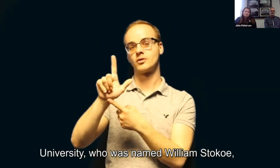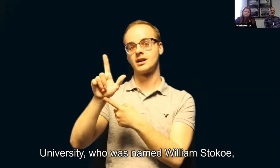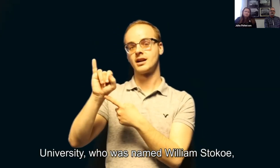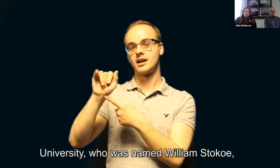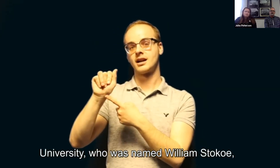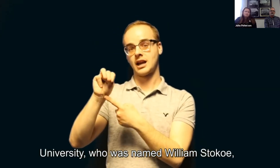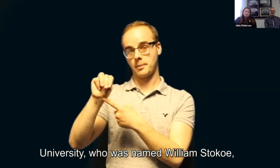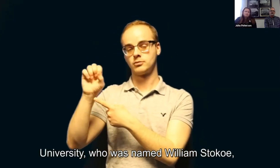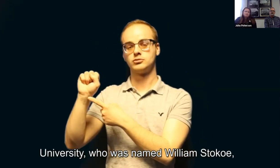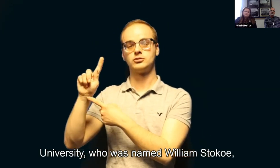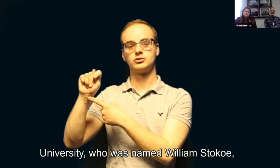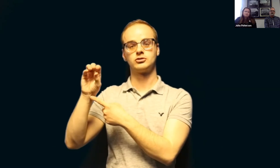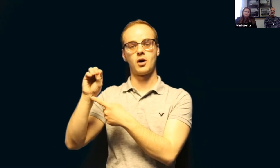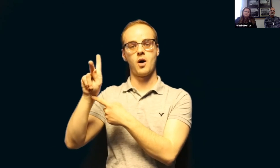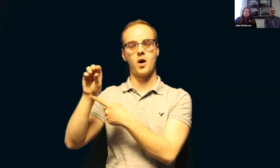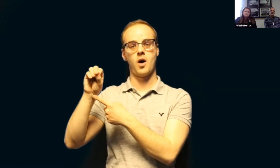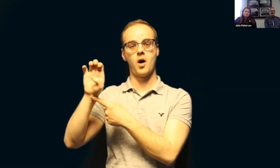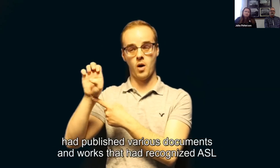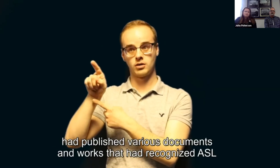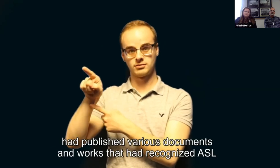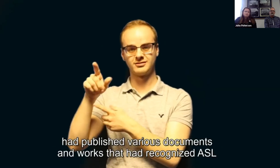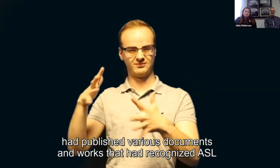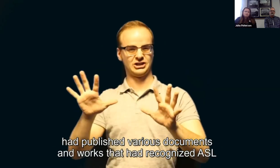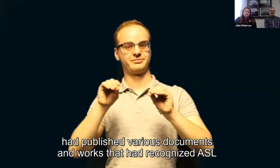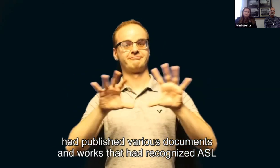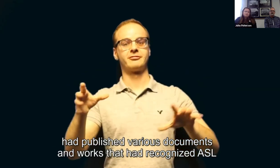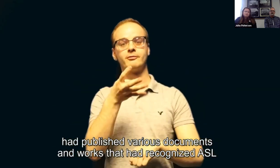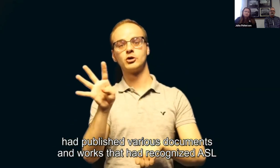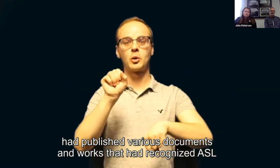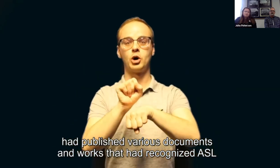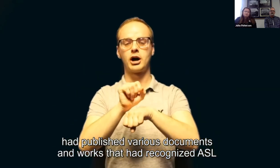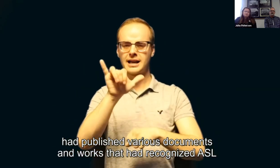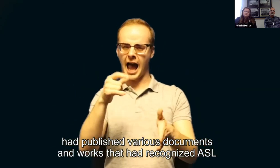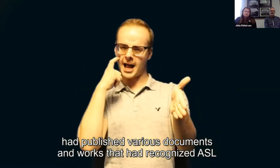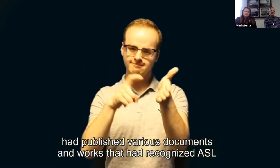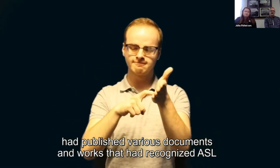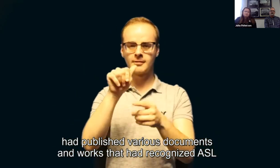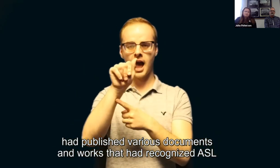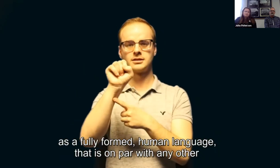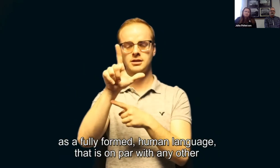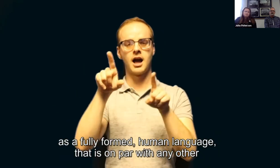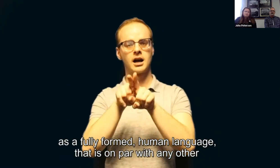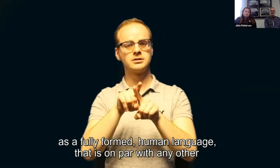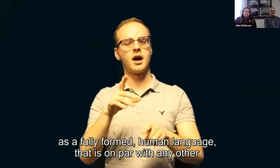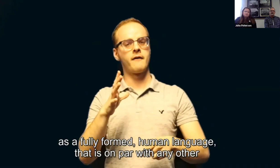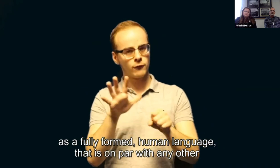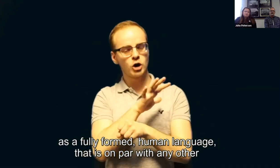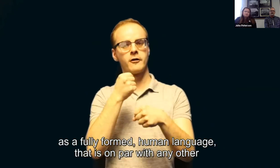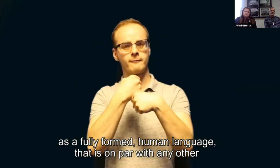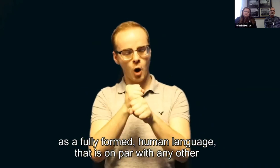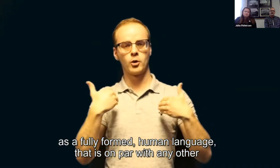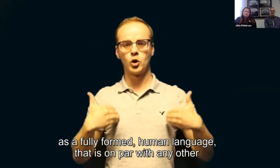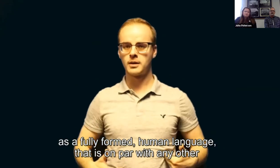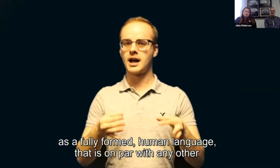was named William Stokey, had published various documents and works that had recognized ASL as a fully formed